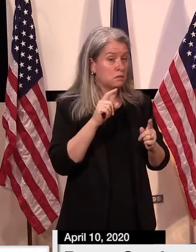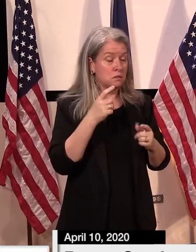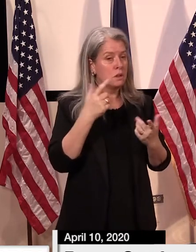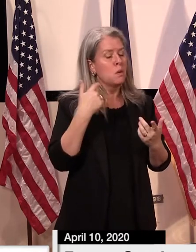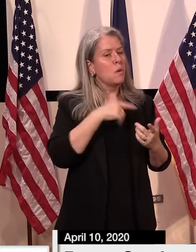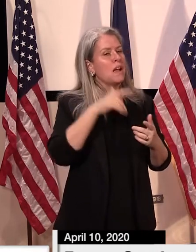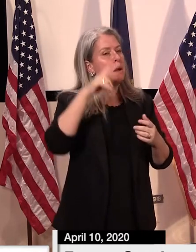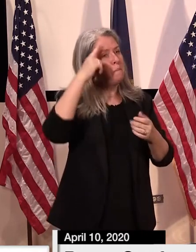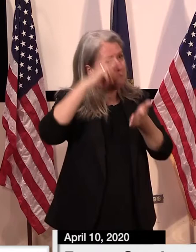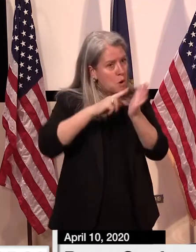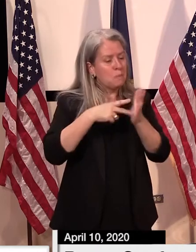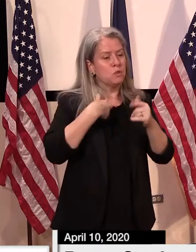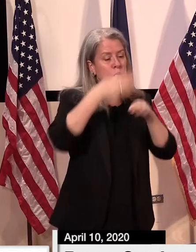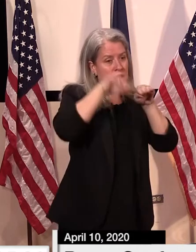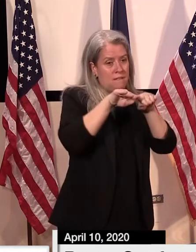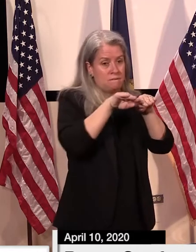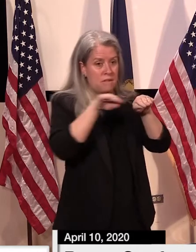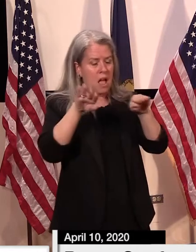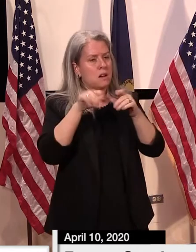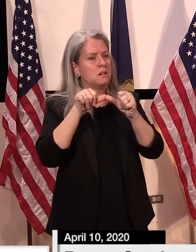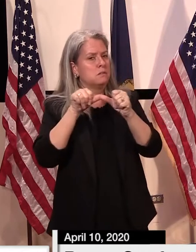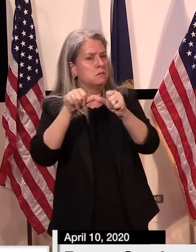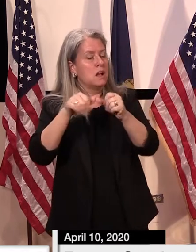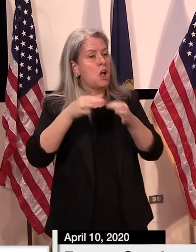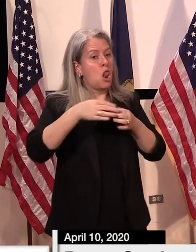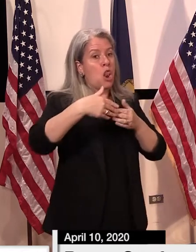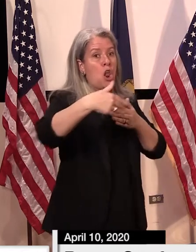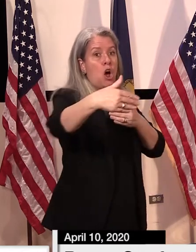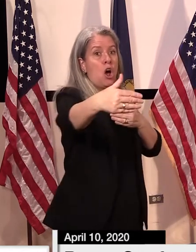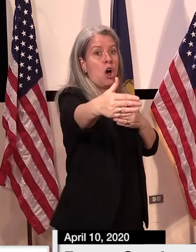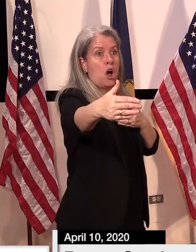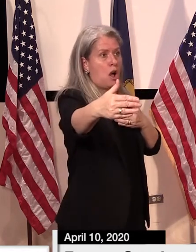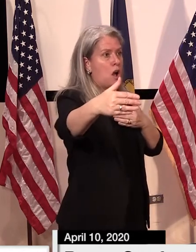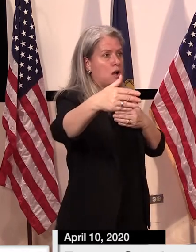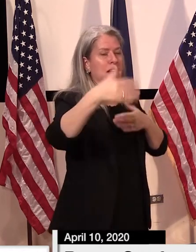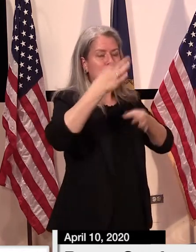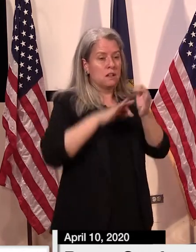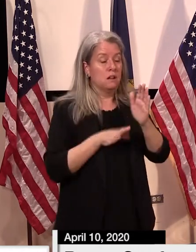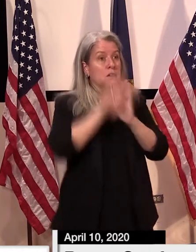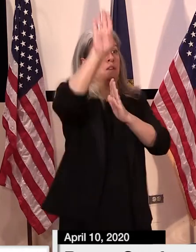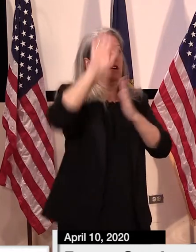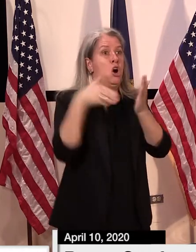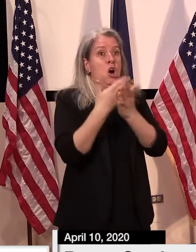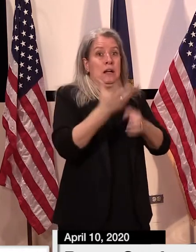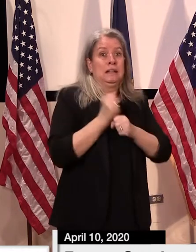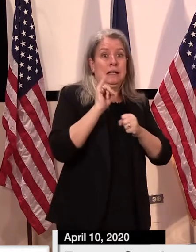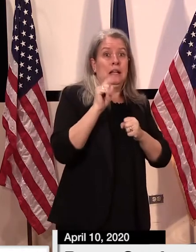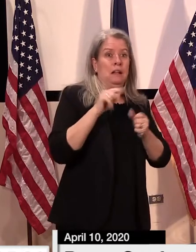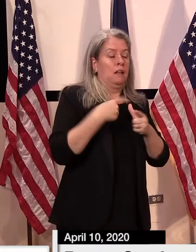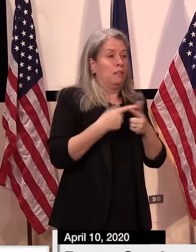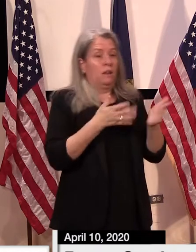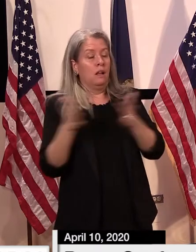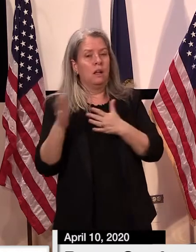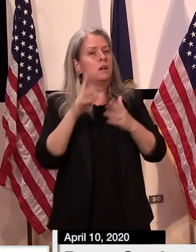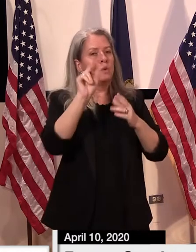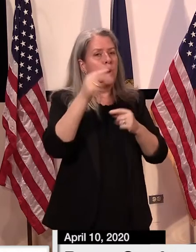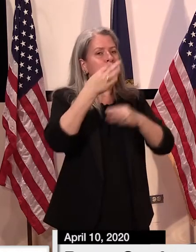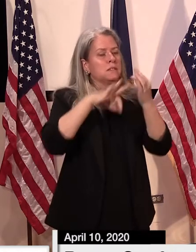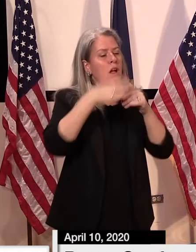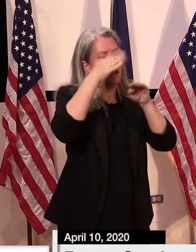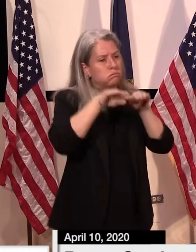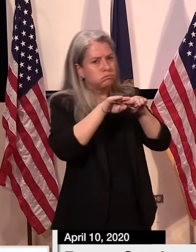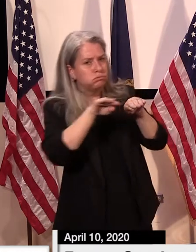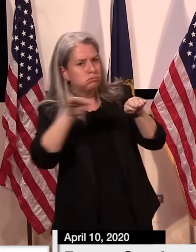find time till that point in time when there could potentially be a vaccine for the population to take advantage of. So